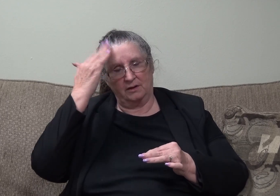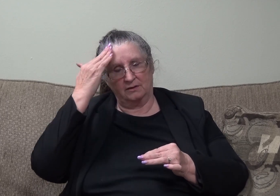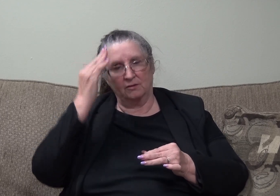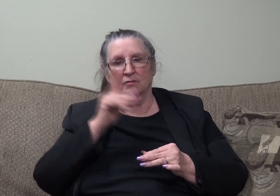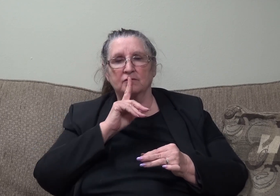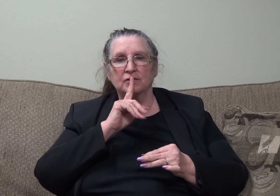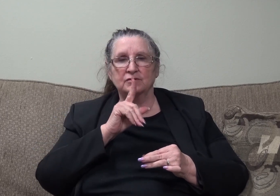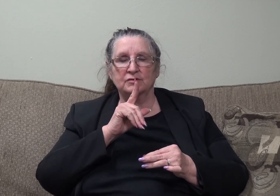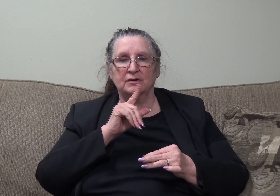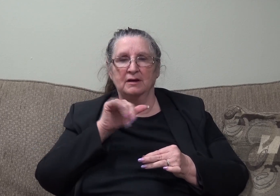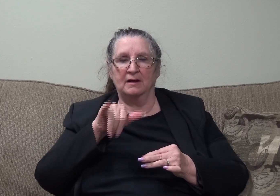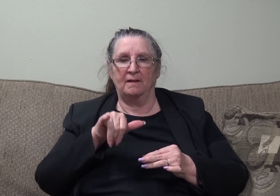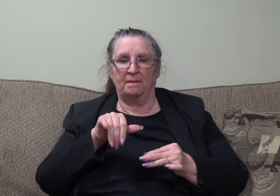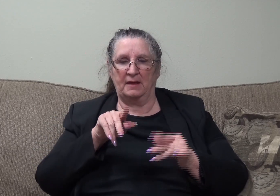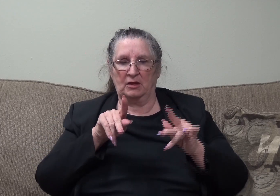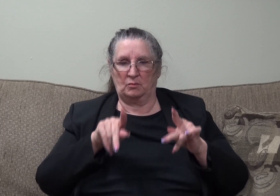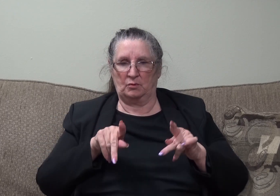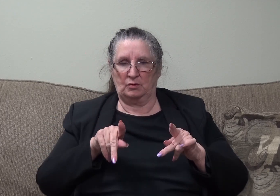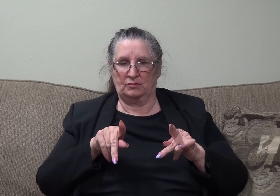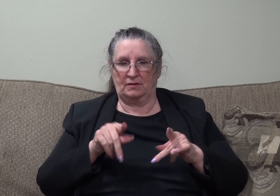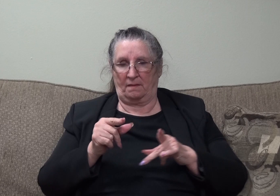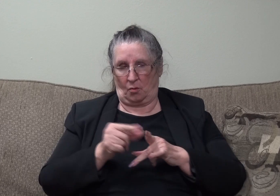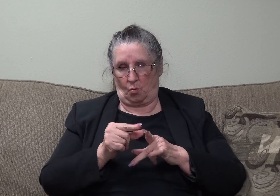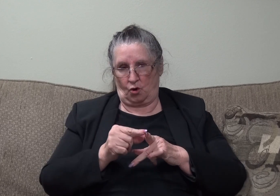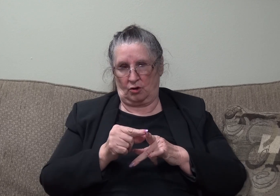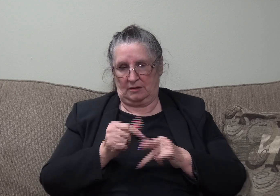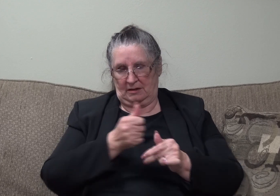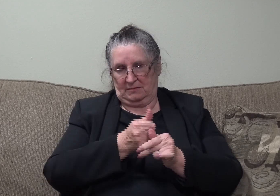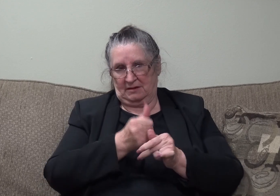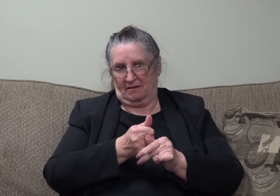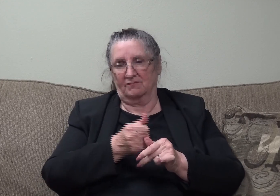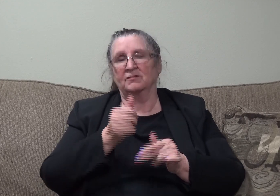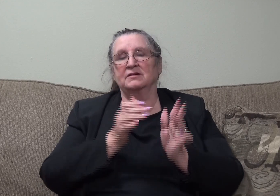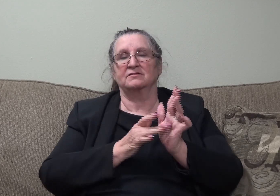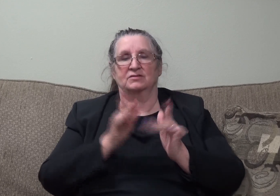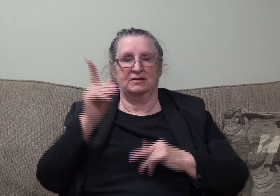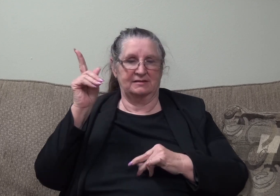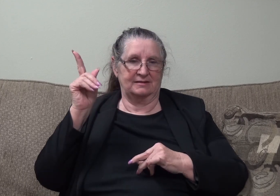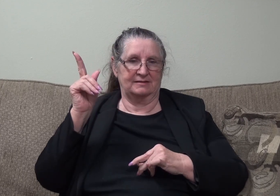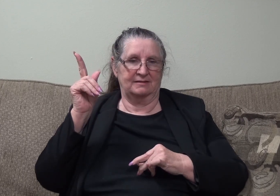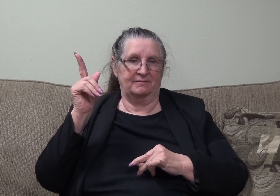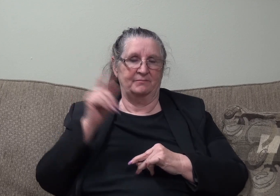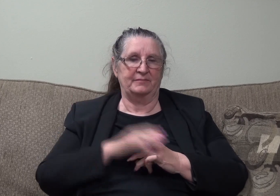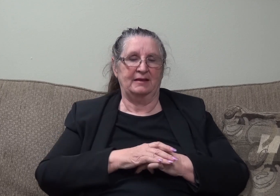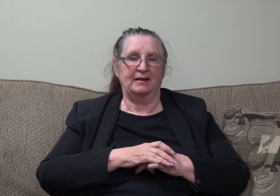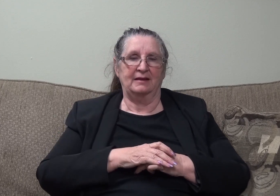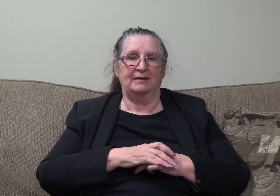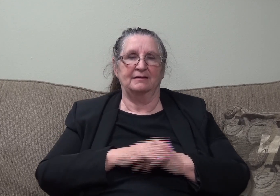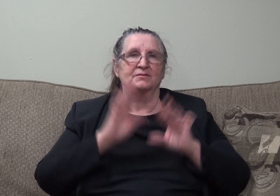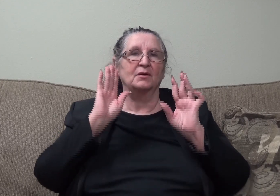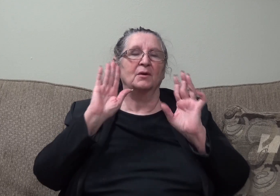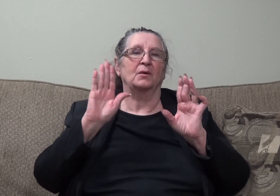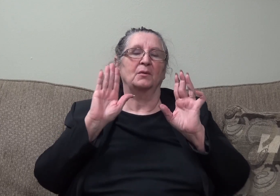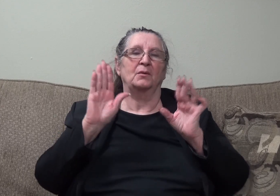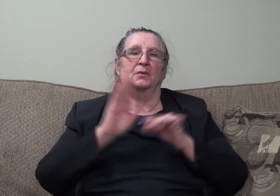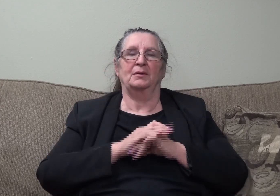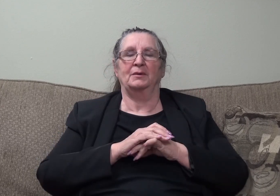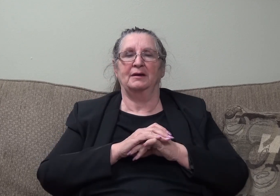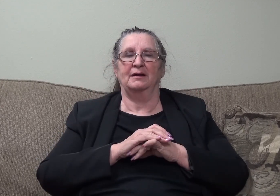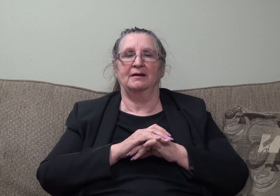person in the beginning, the Word, was Jesus. It's just a great accomplishment for